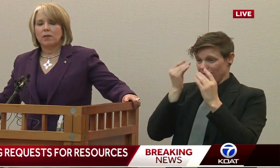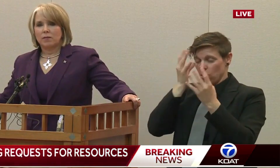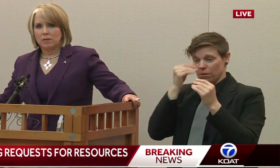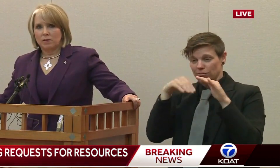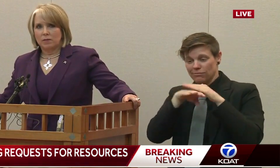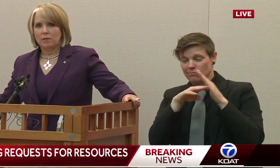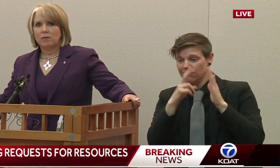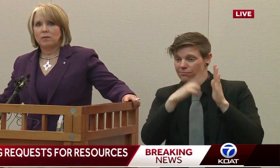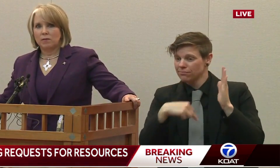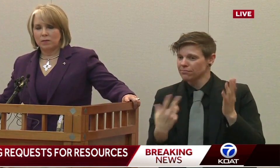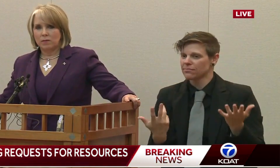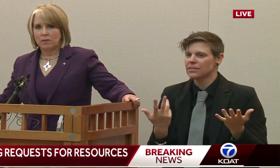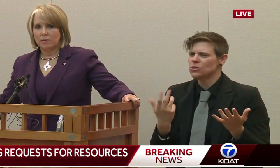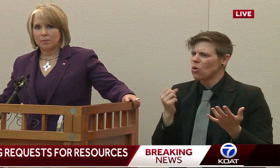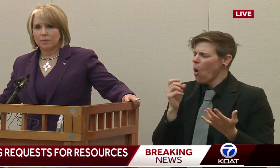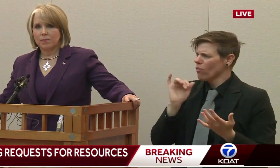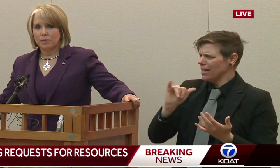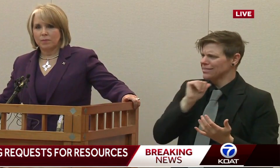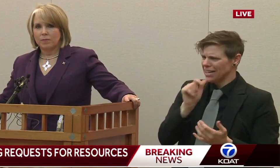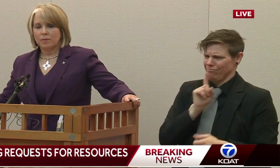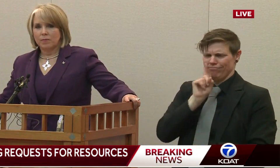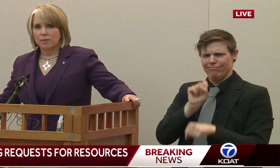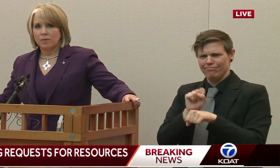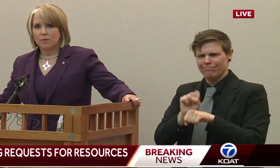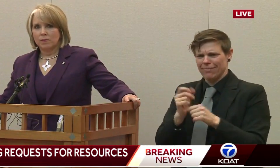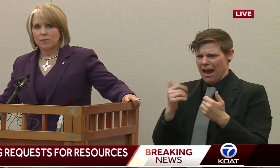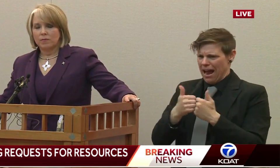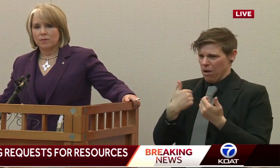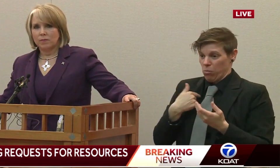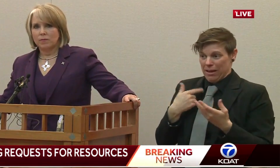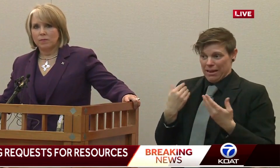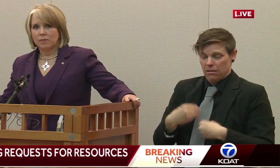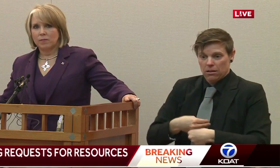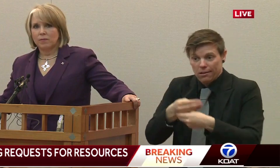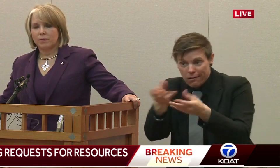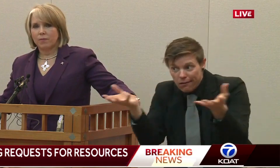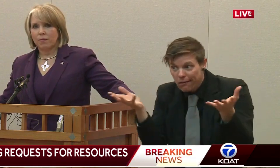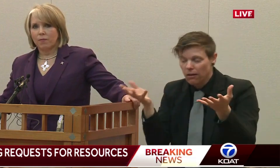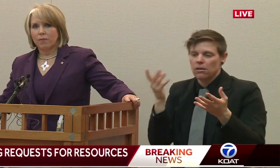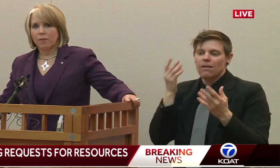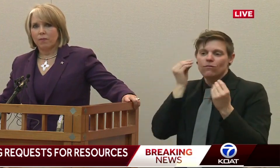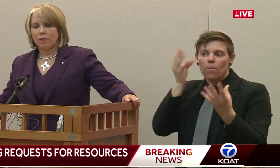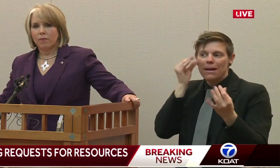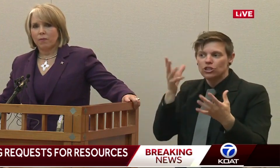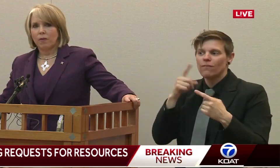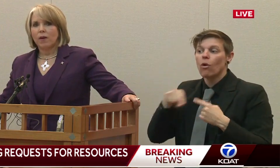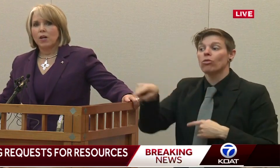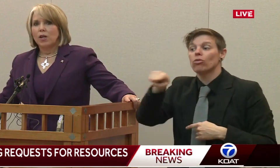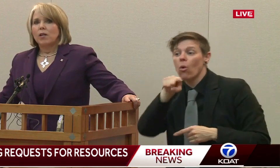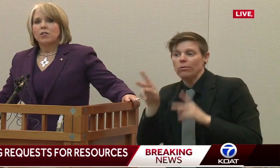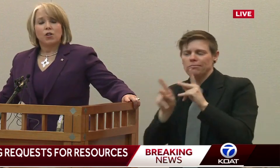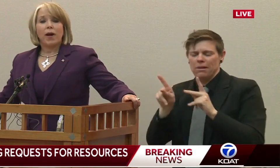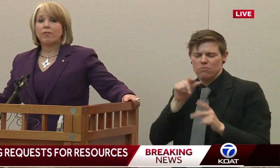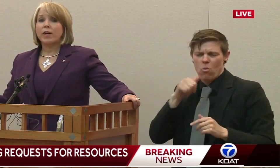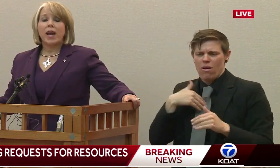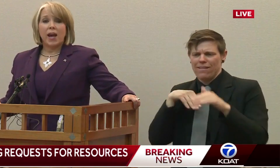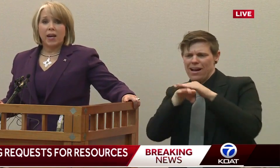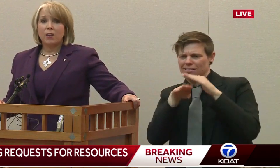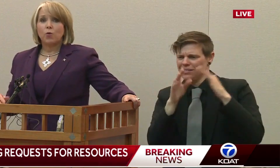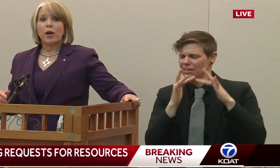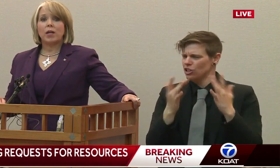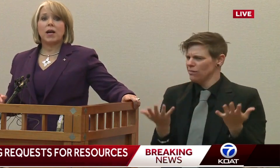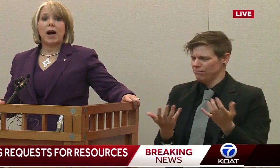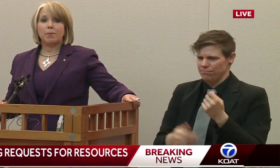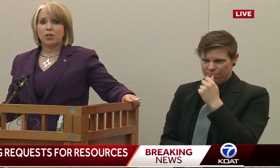are you looking to either expand internet service or get this information out through the mail or other ways? So every